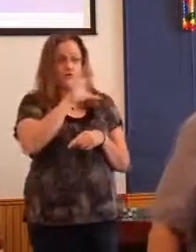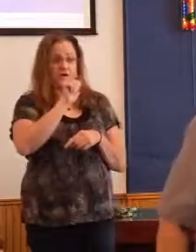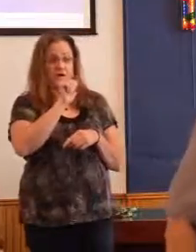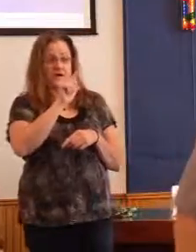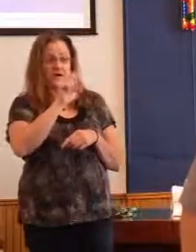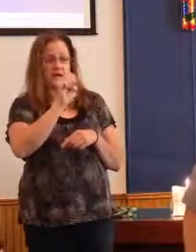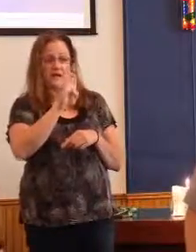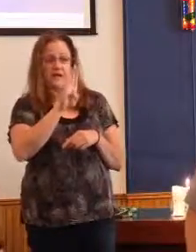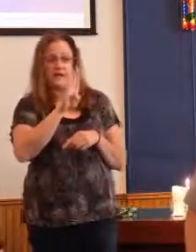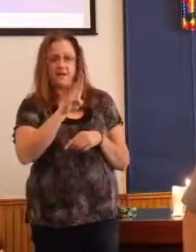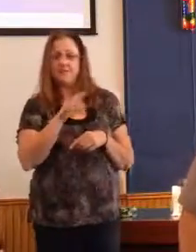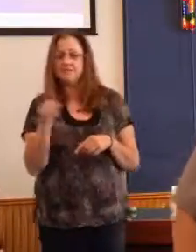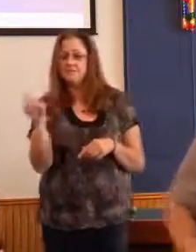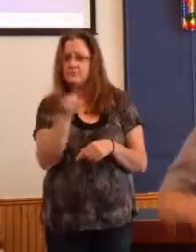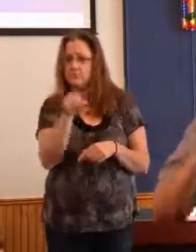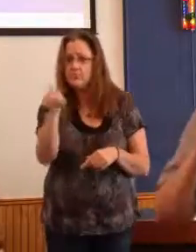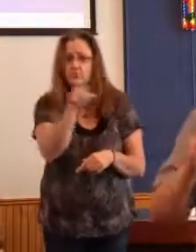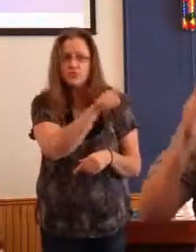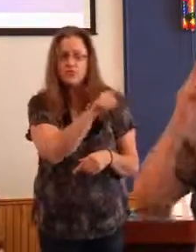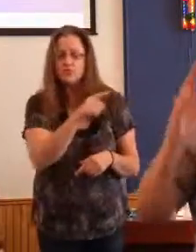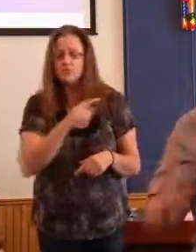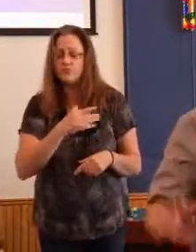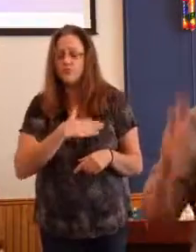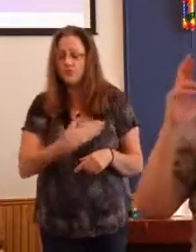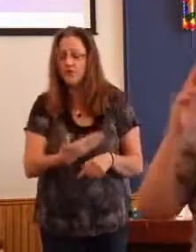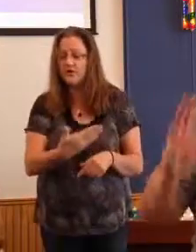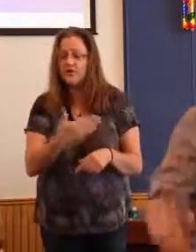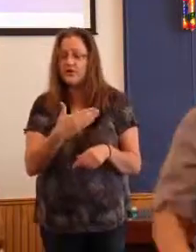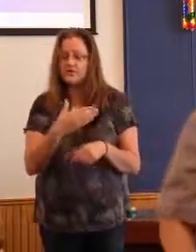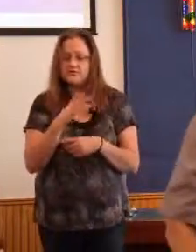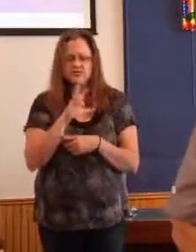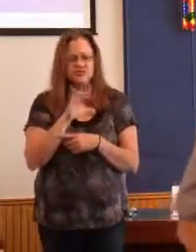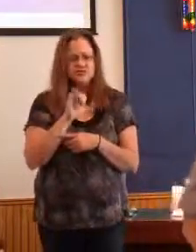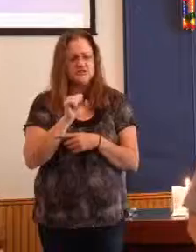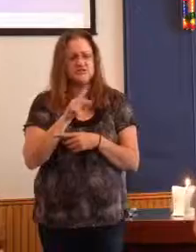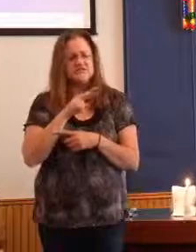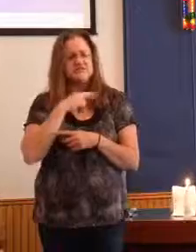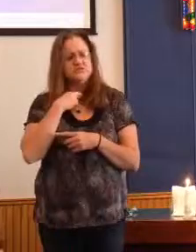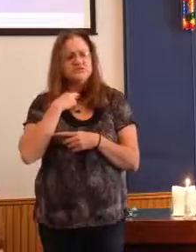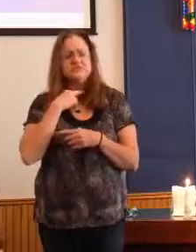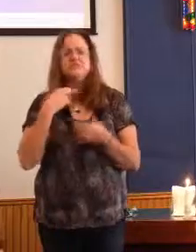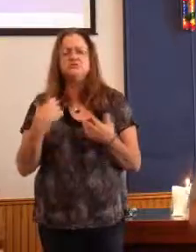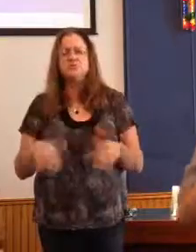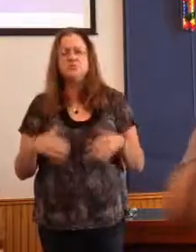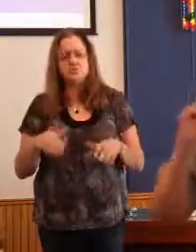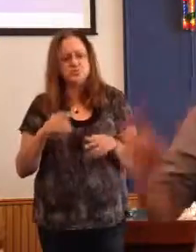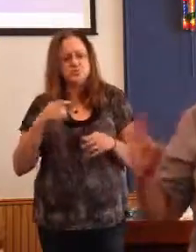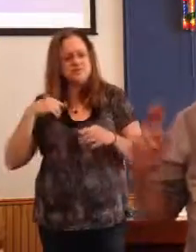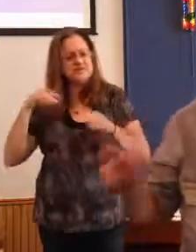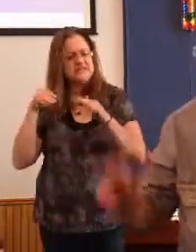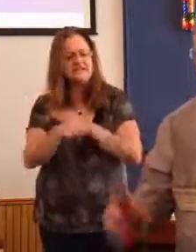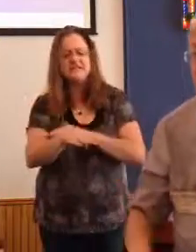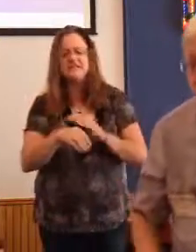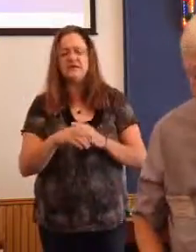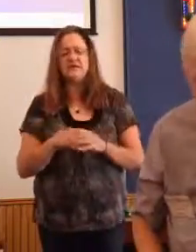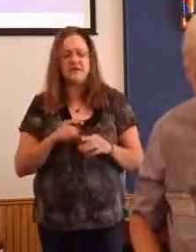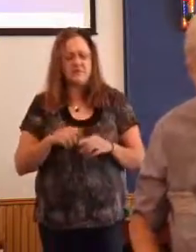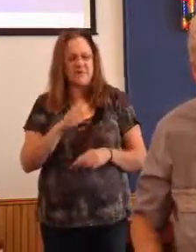Are you Caleb? Are you willing to take a risk? Of course, Caleb knew what the risk was.